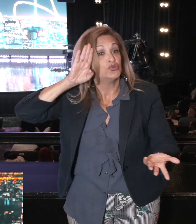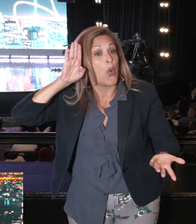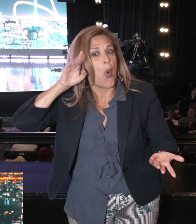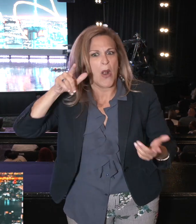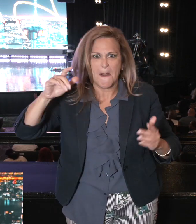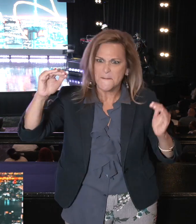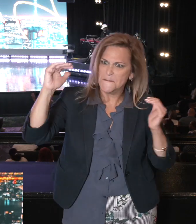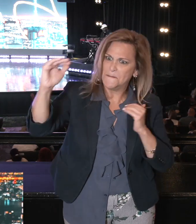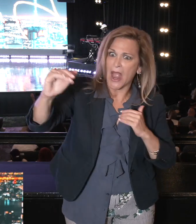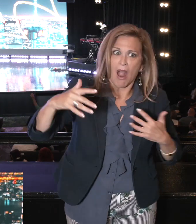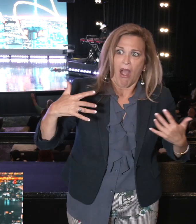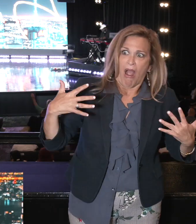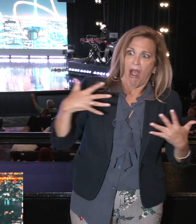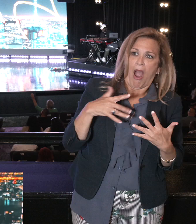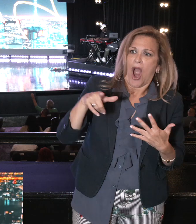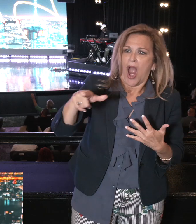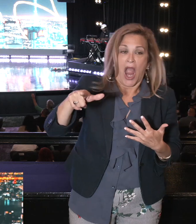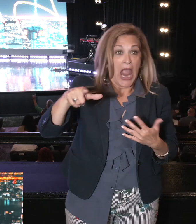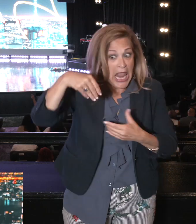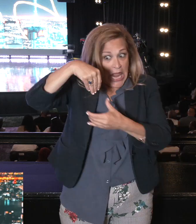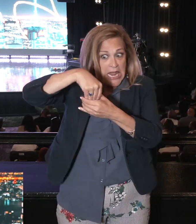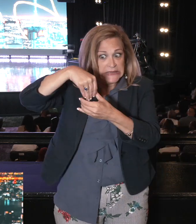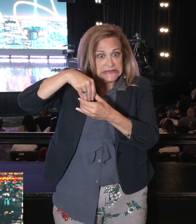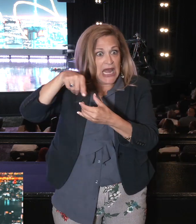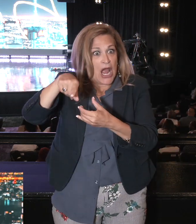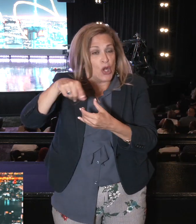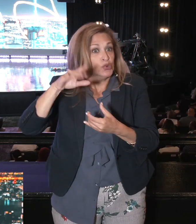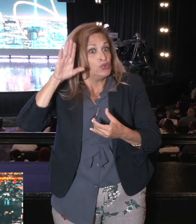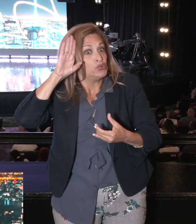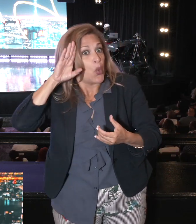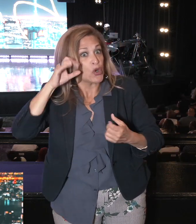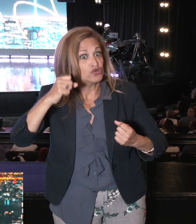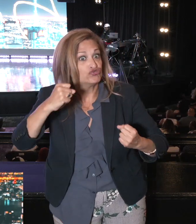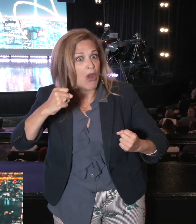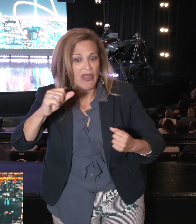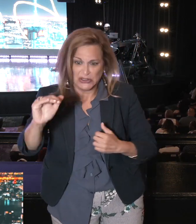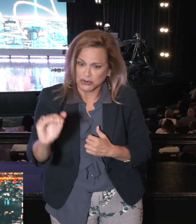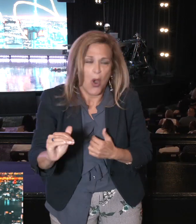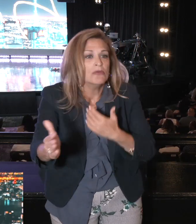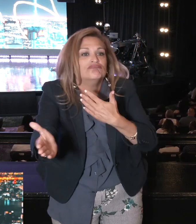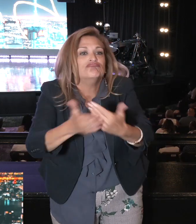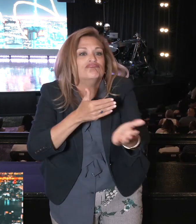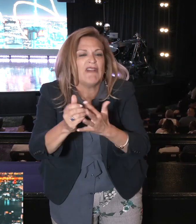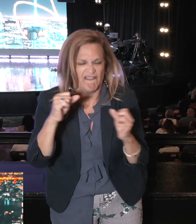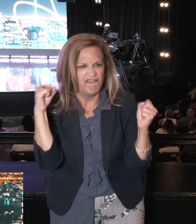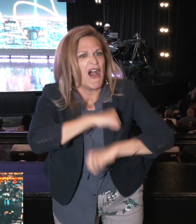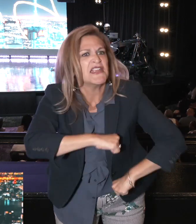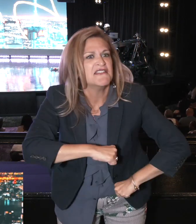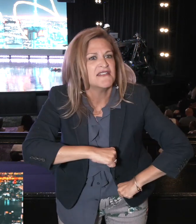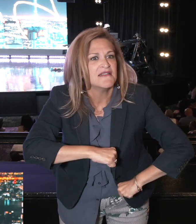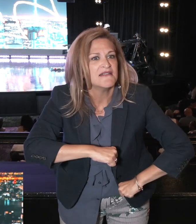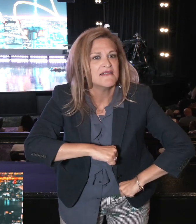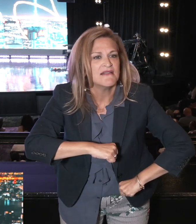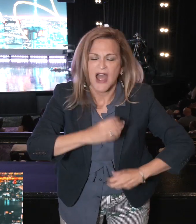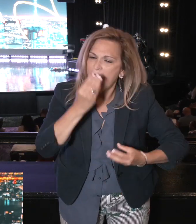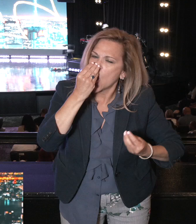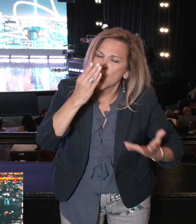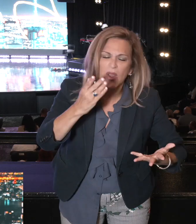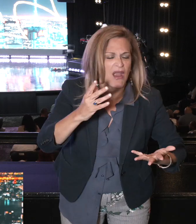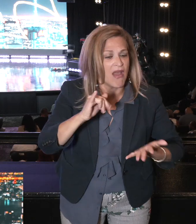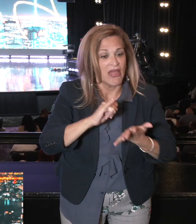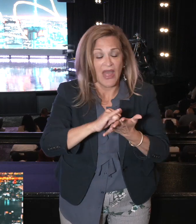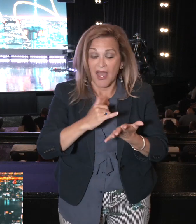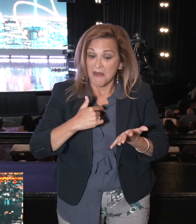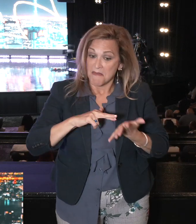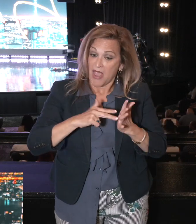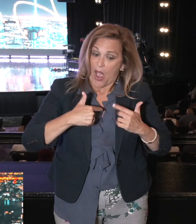It's not the size of the dog in the fight. It's the size of the fight in the dog. Yeah. I want to be a dog with a fight in it. Yeah. I don't care how wrong that sounds.